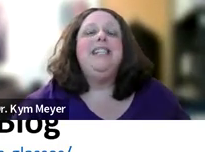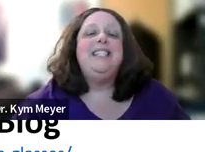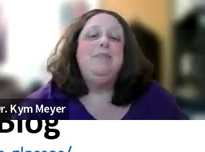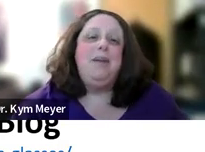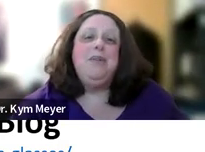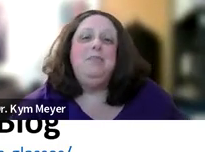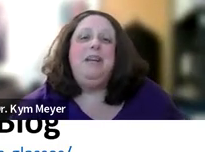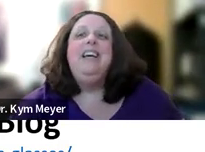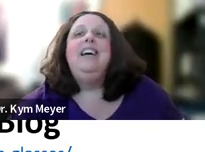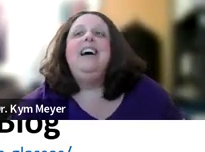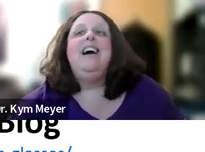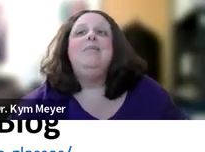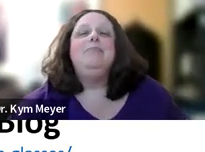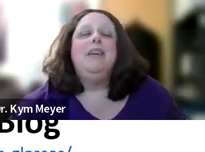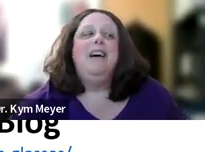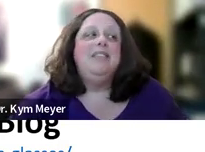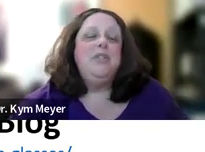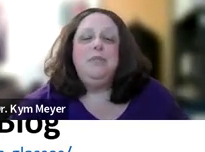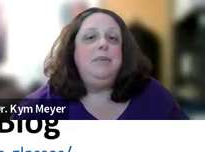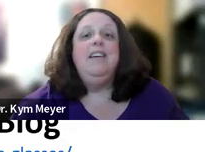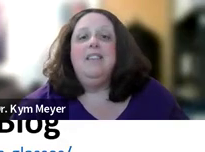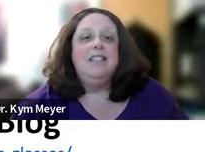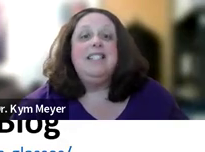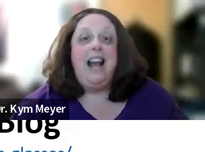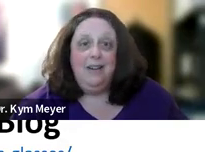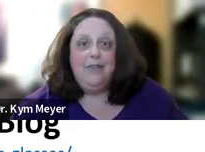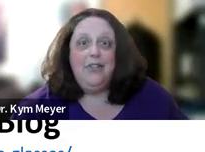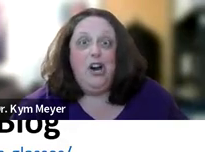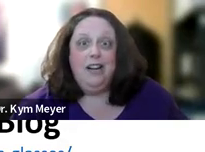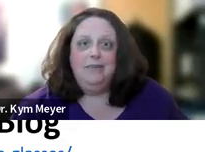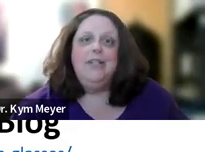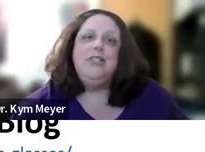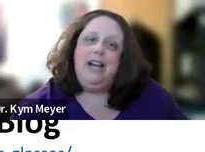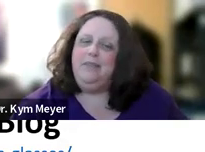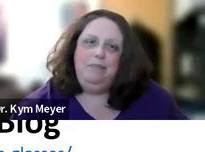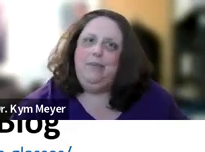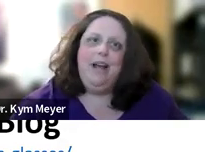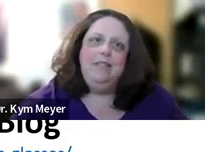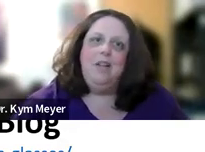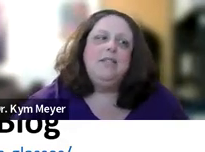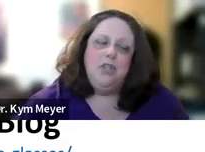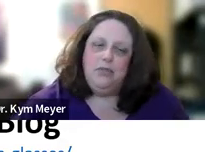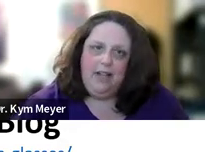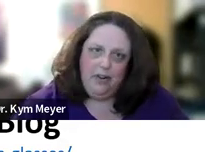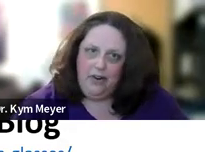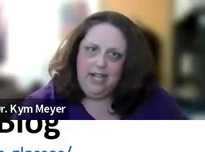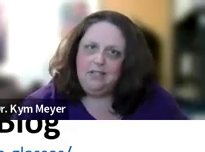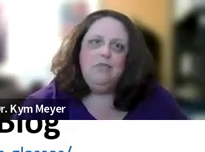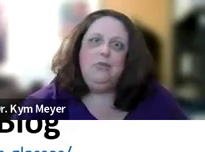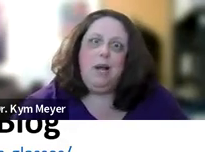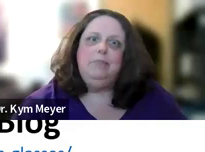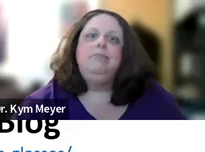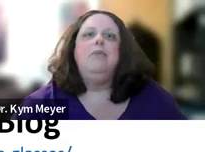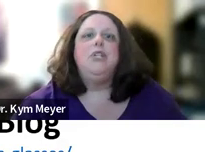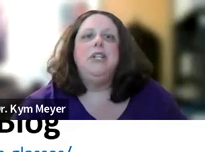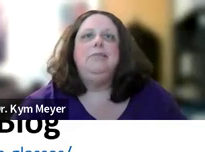misplaced and sometimes can be assumed to be a snack for the dog, which I've had lots of children have their hearing aids